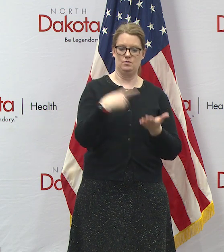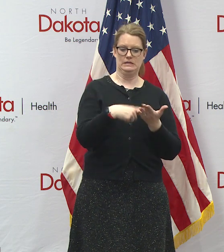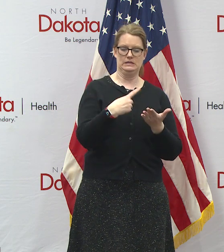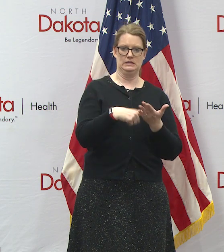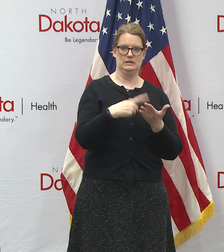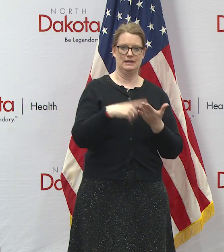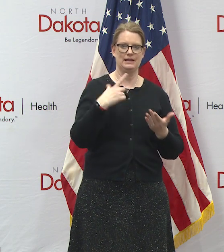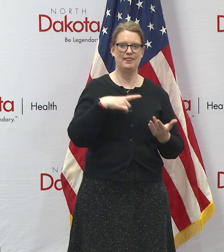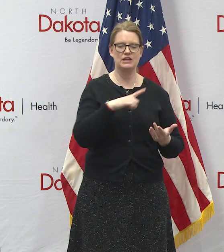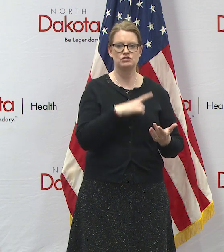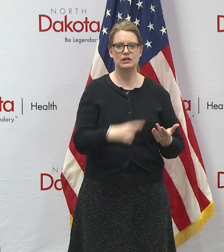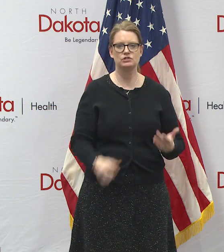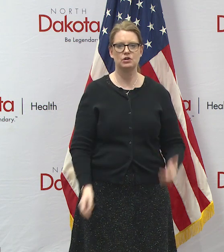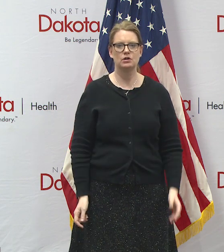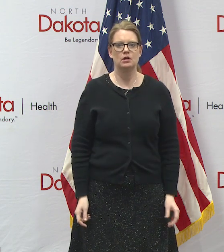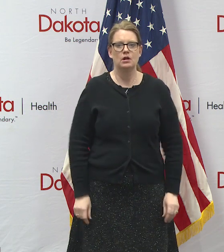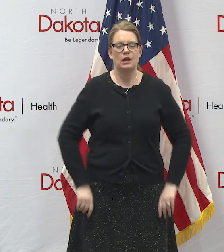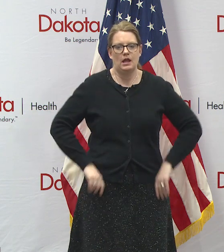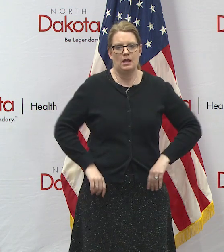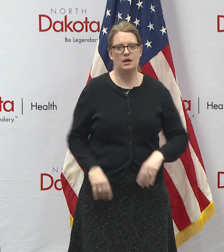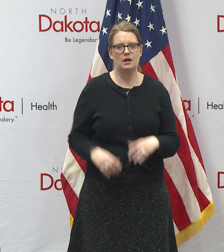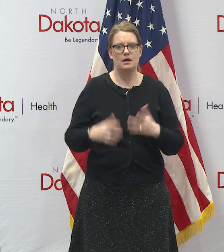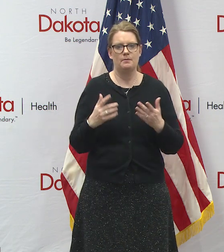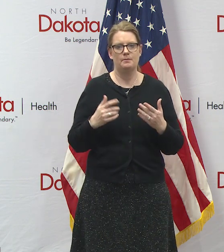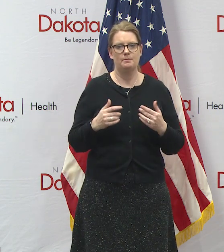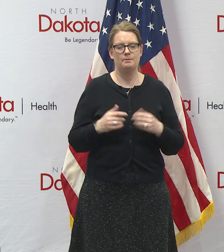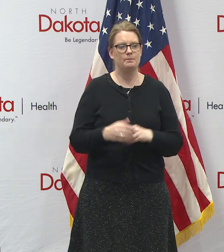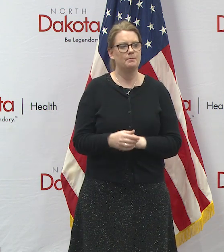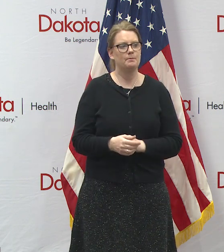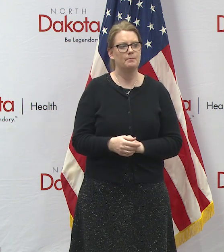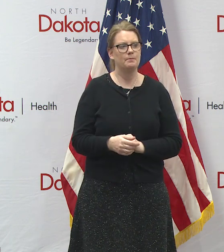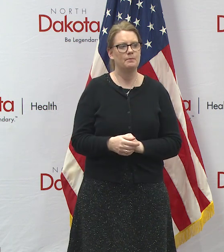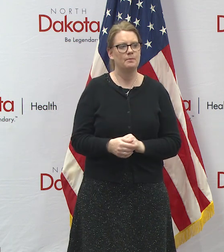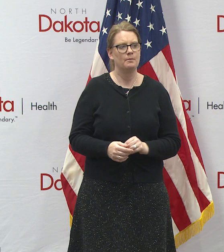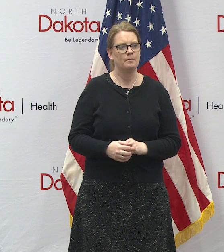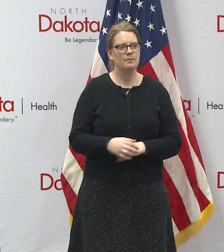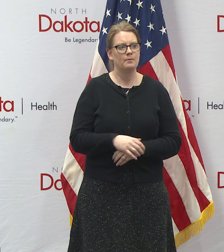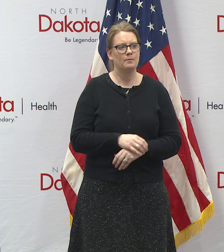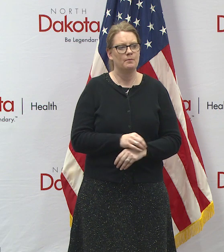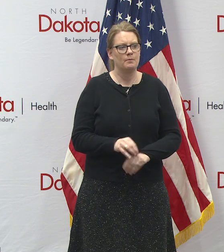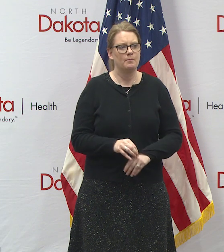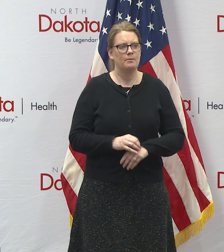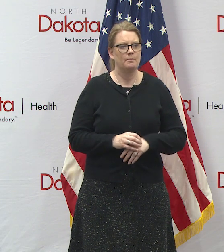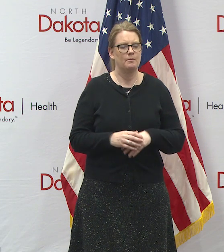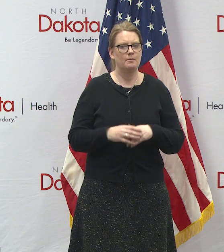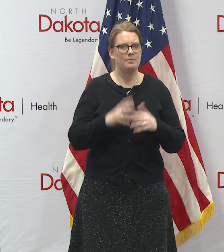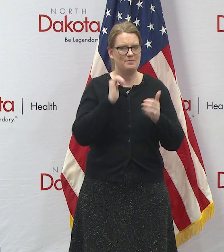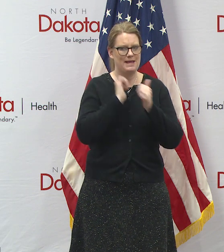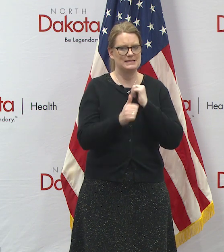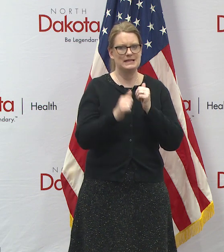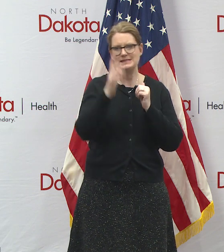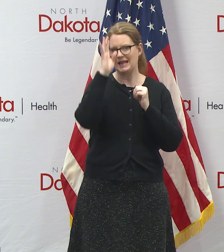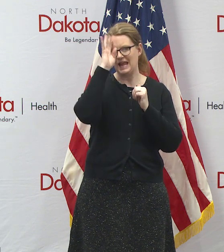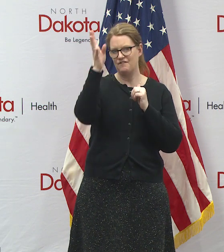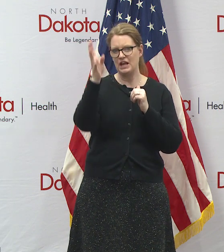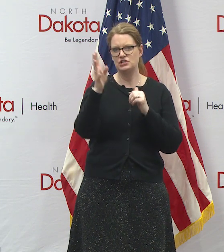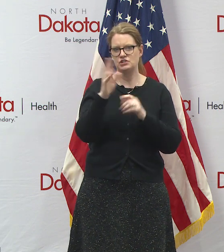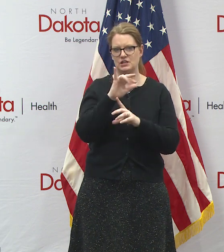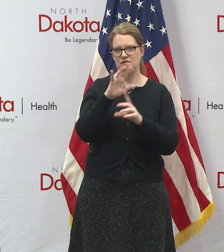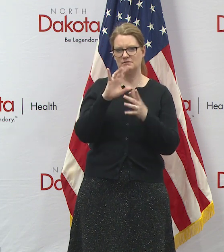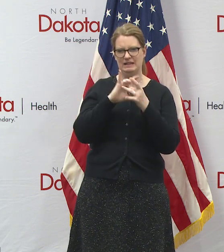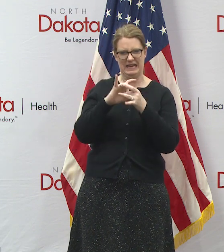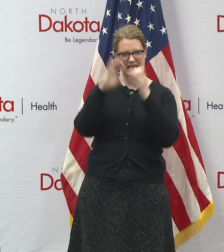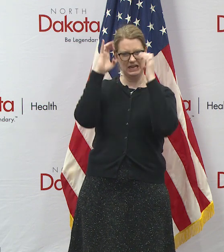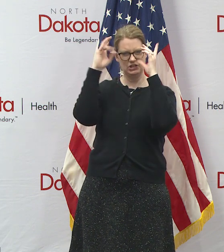the legislature had uh wisely passed this uh innovation uh in education bill two years ago